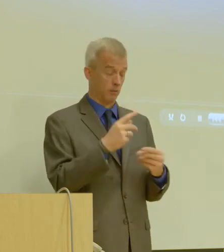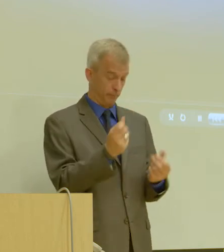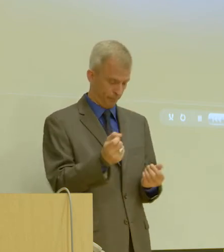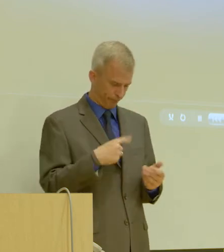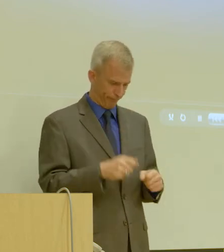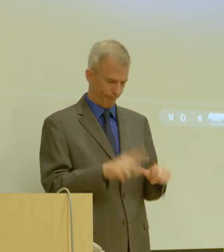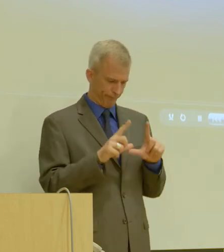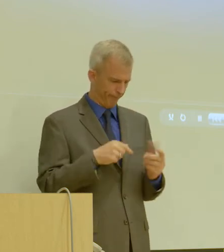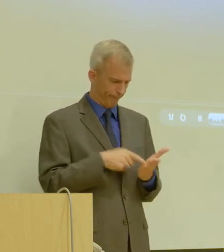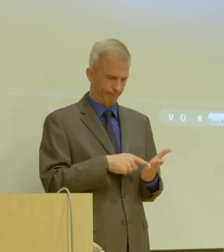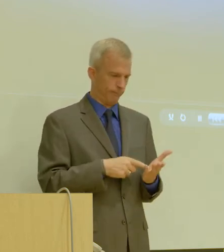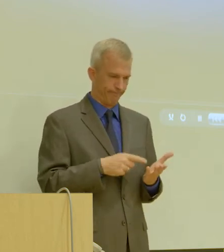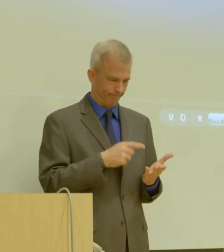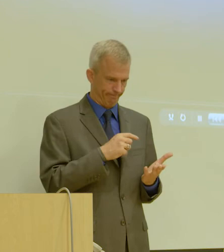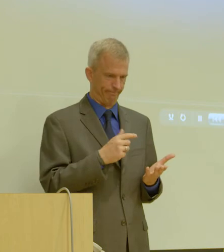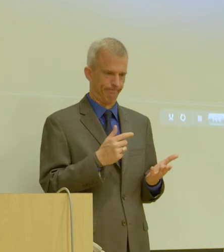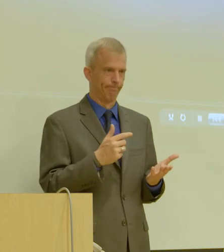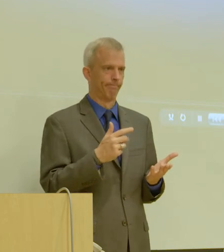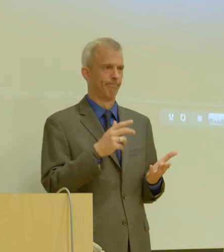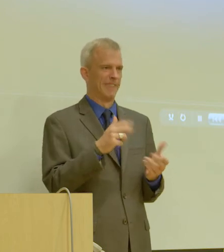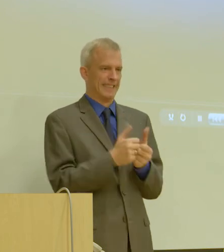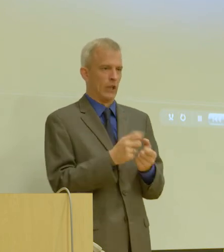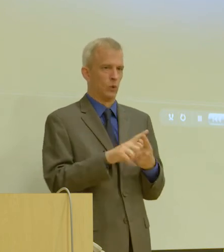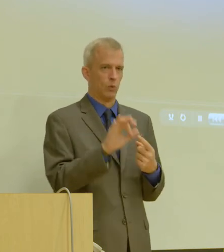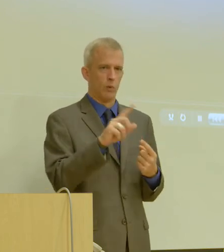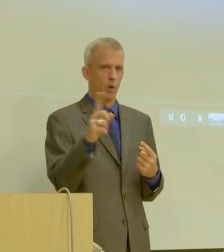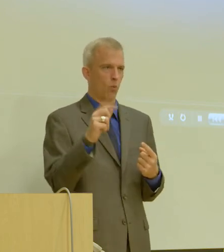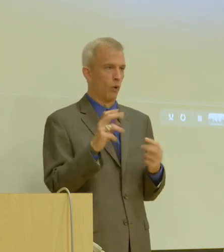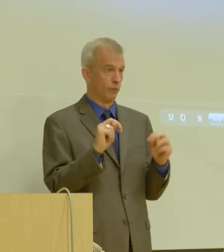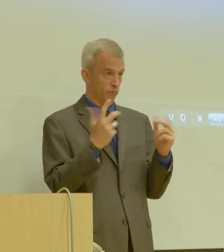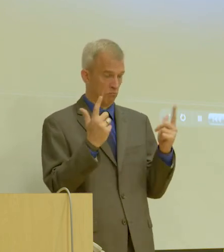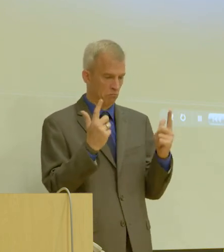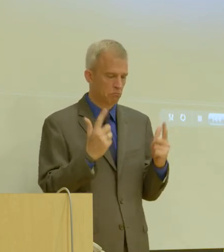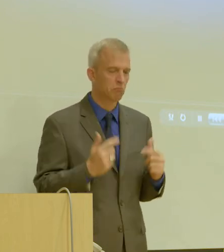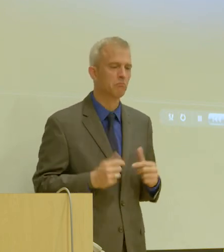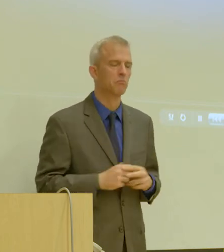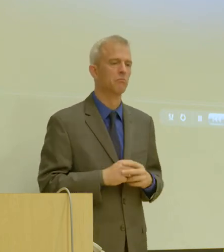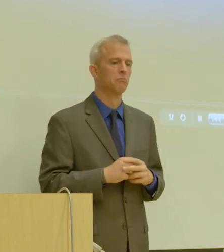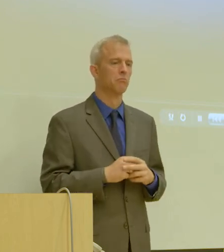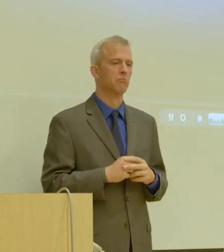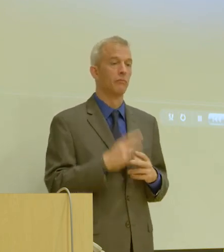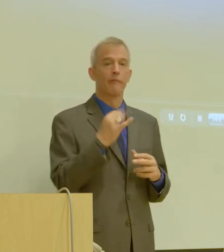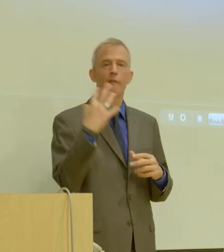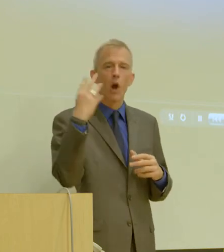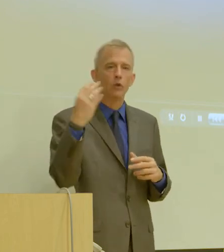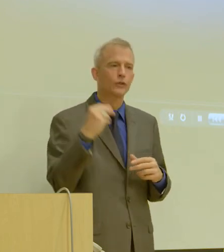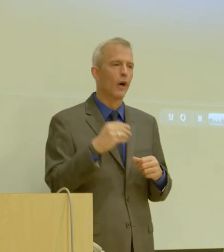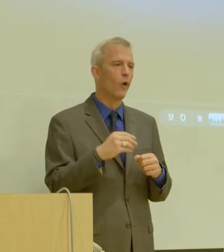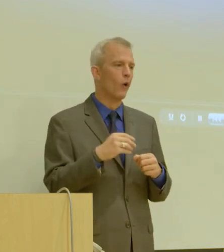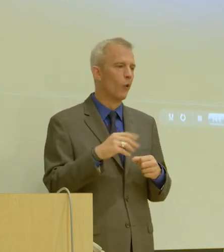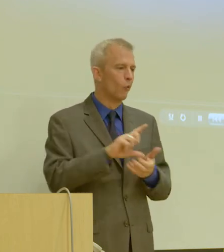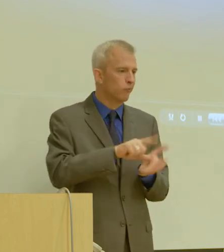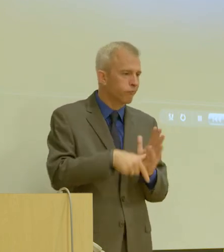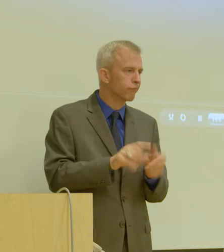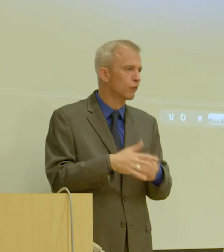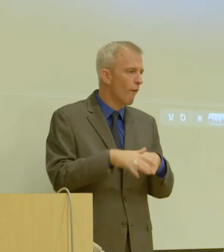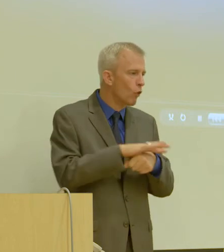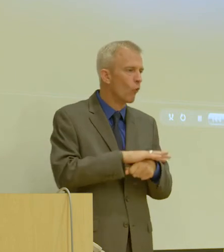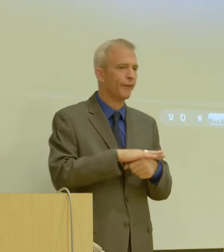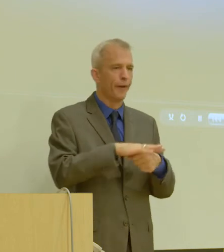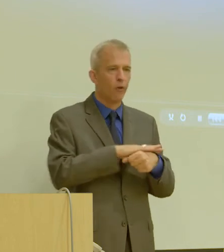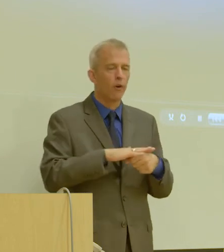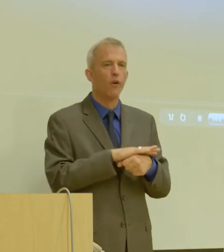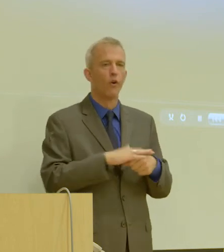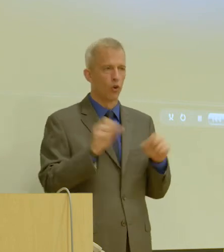not support text to 911 or if you're in a roaming situation and you're outside your coverage area, you could get that same thing. So,